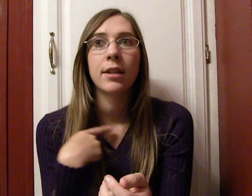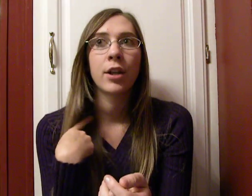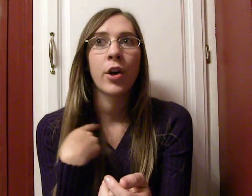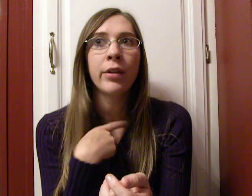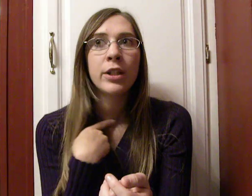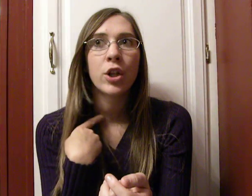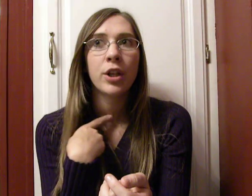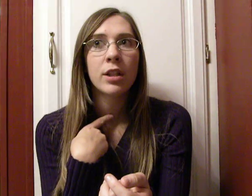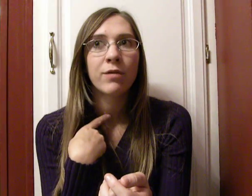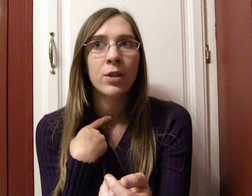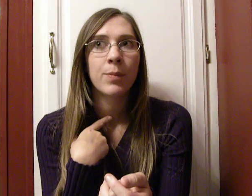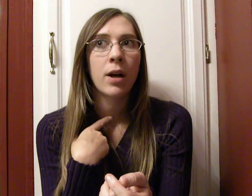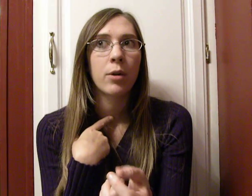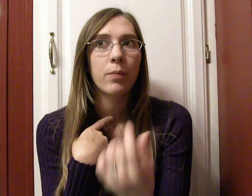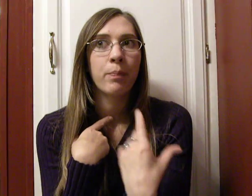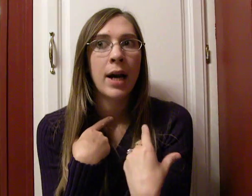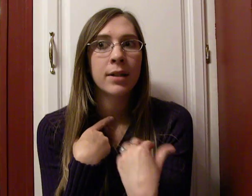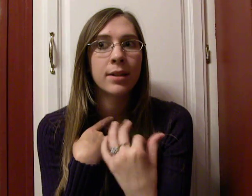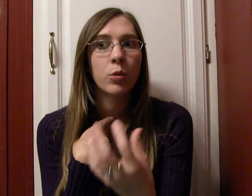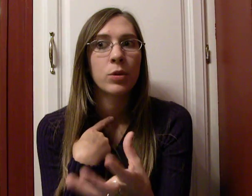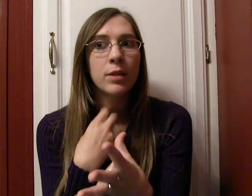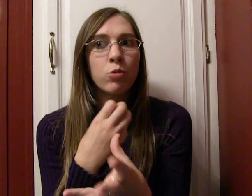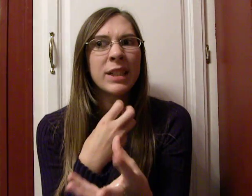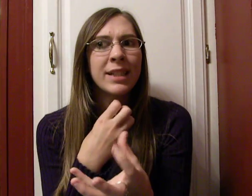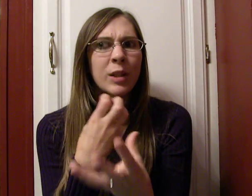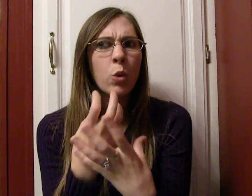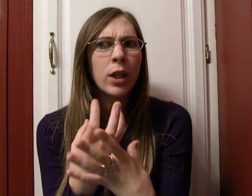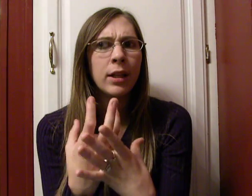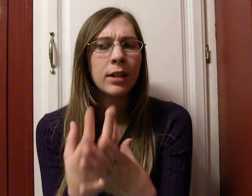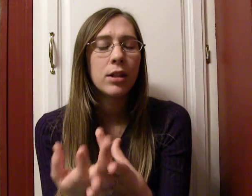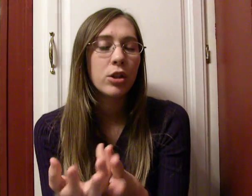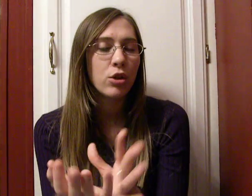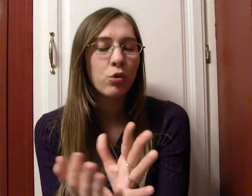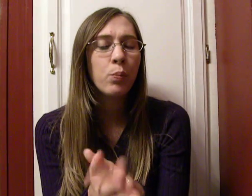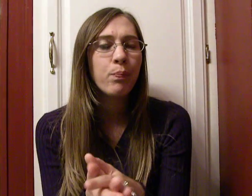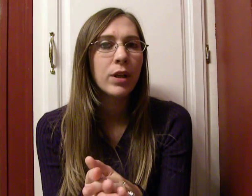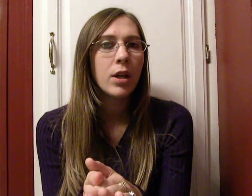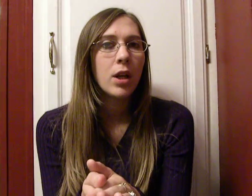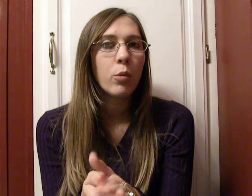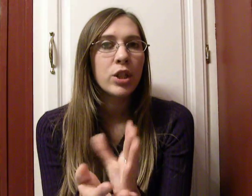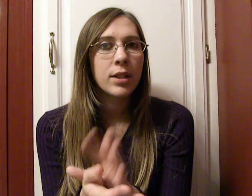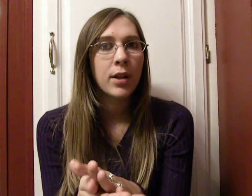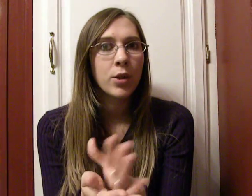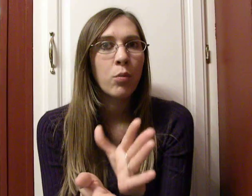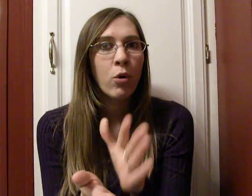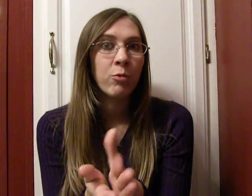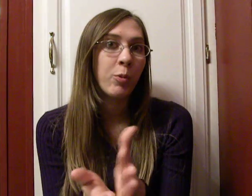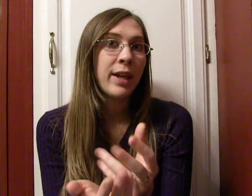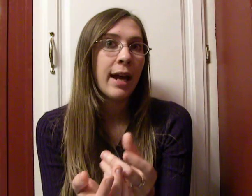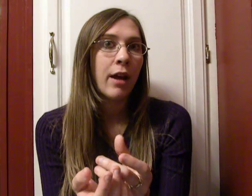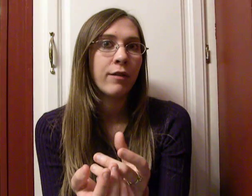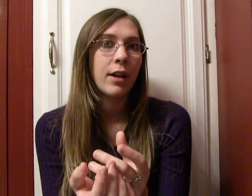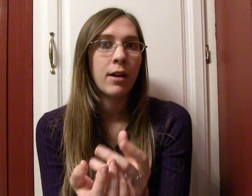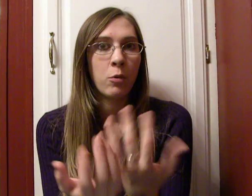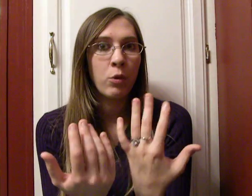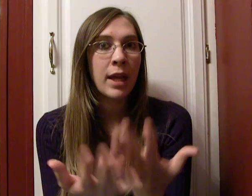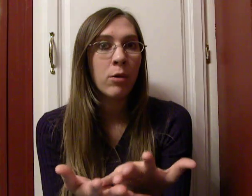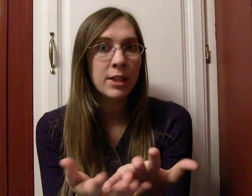the cartilage underneath his voice box was really swollen, too, which is also more than what we have without